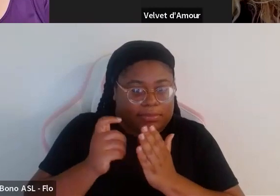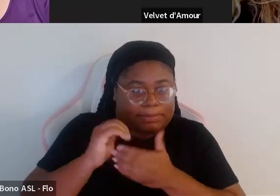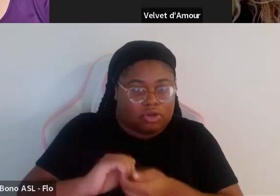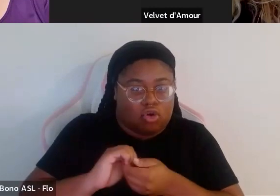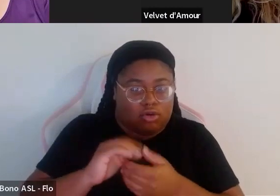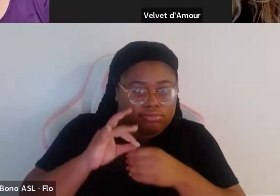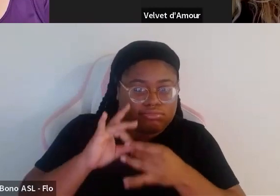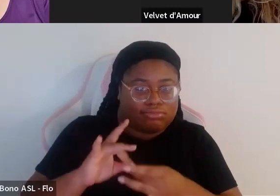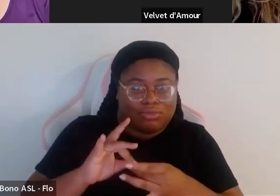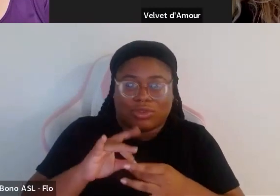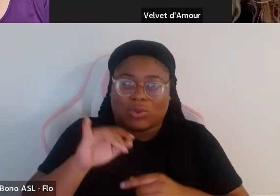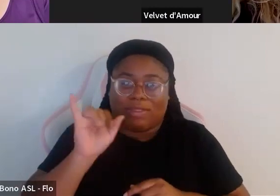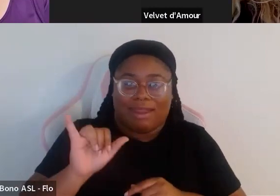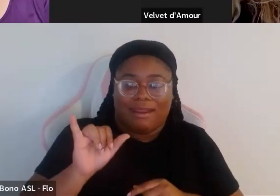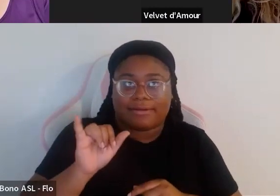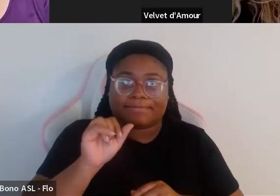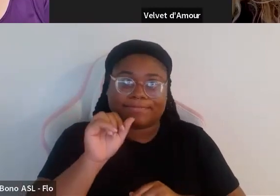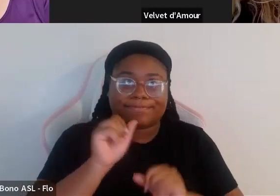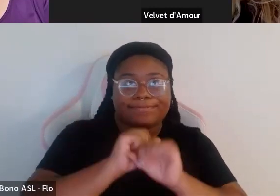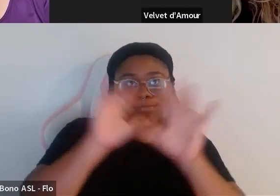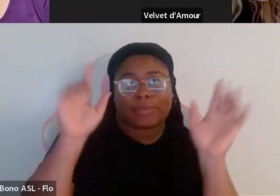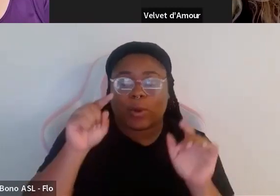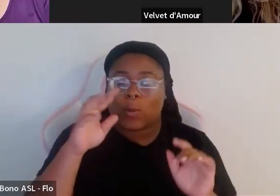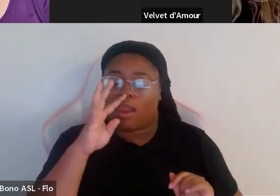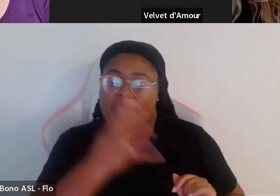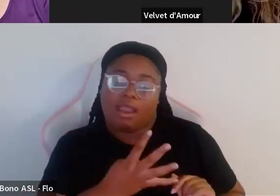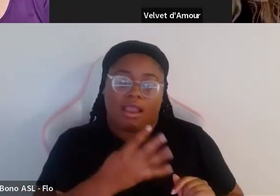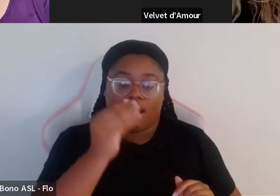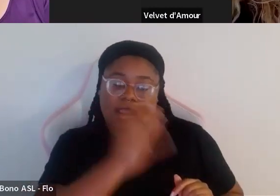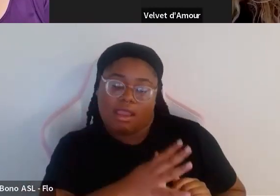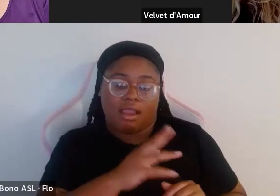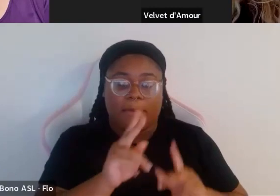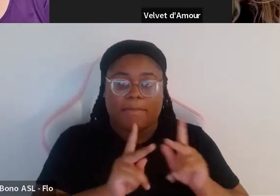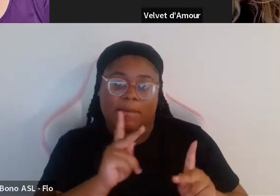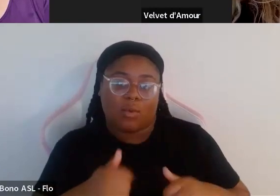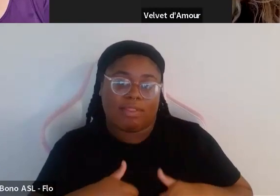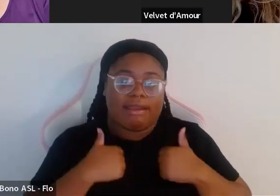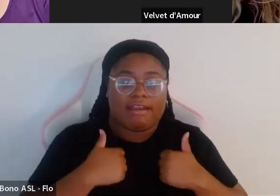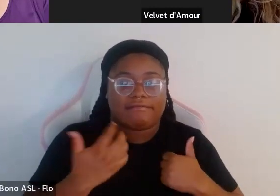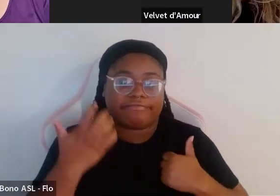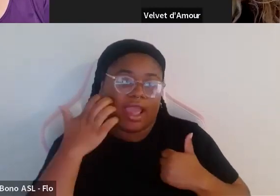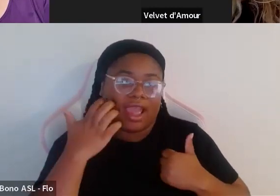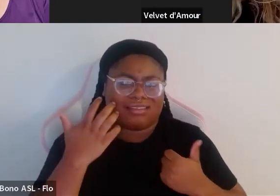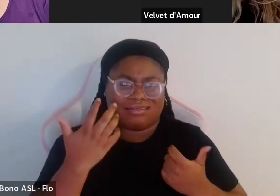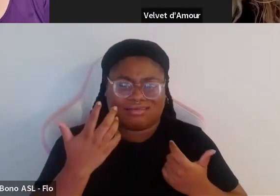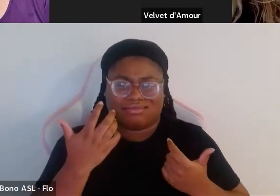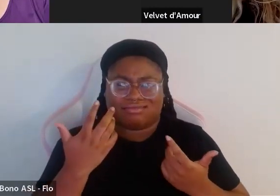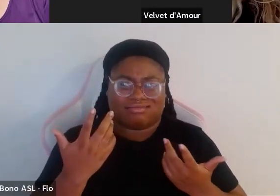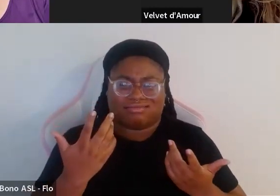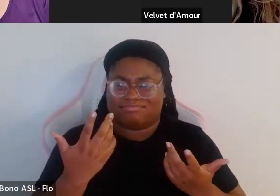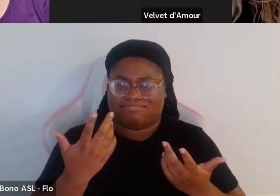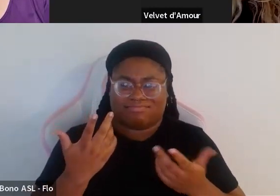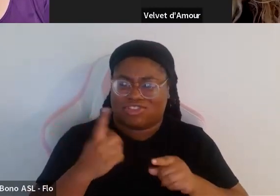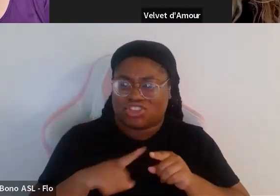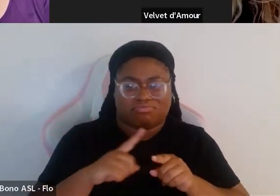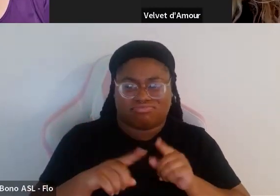that you want to diss somebody who happens to be living in a bigger body is you know shame on you that's the way i feel